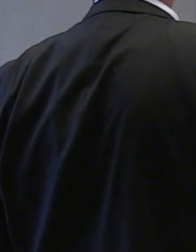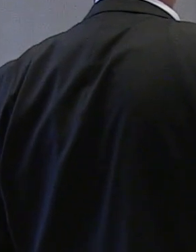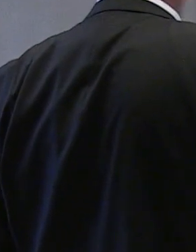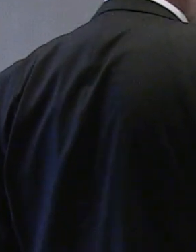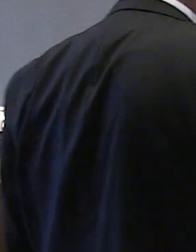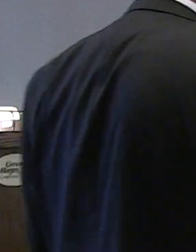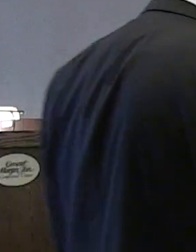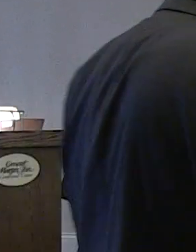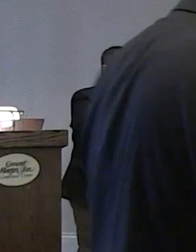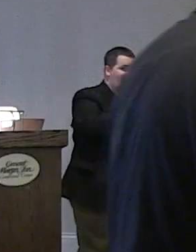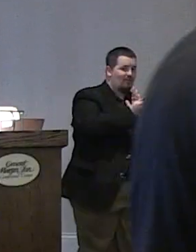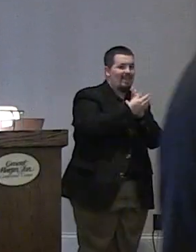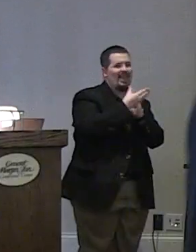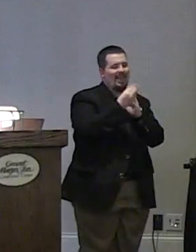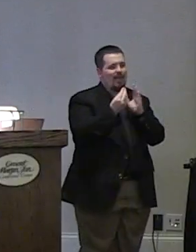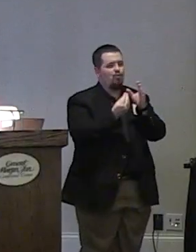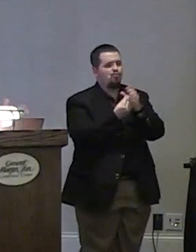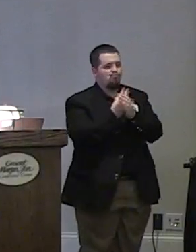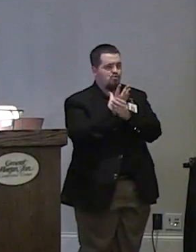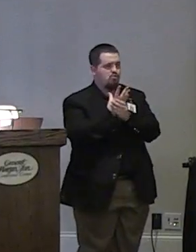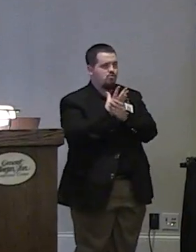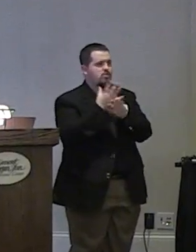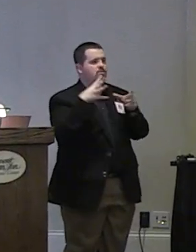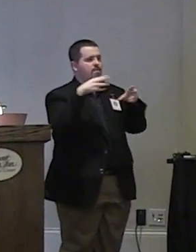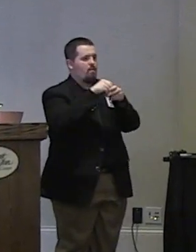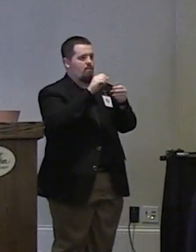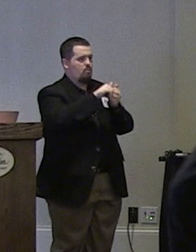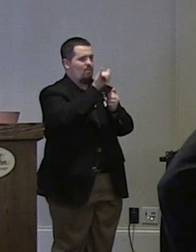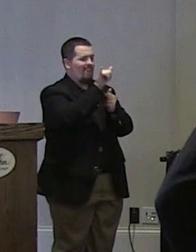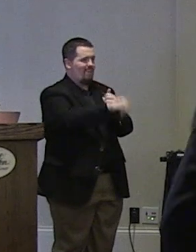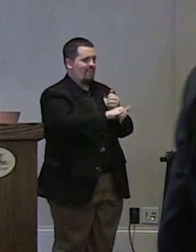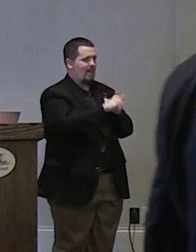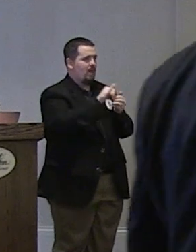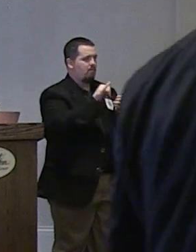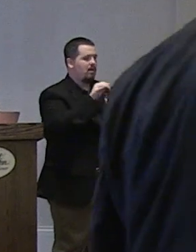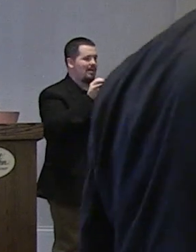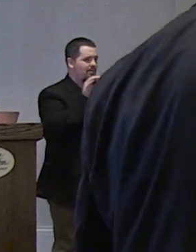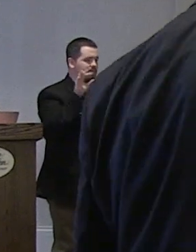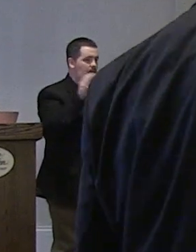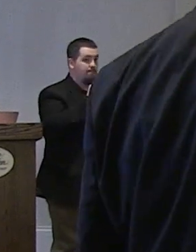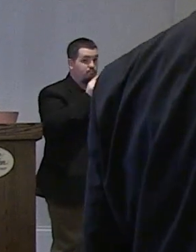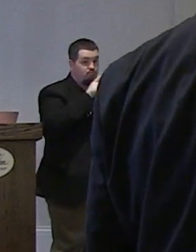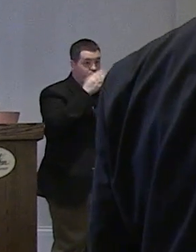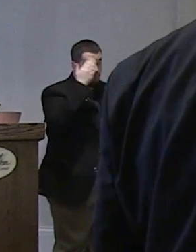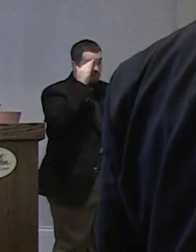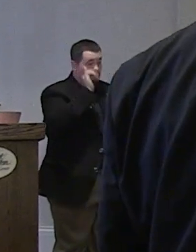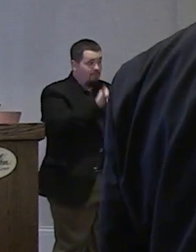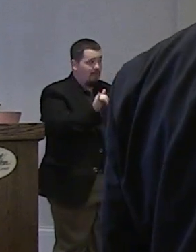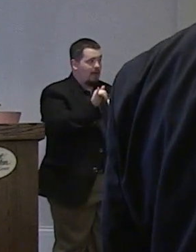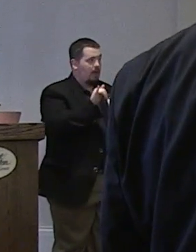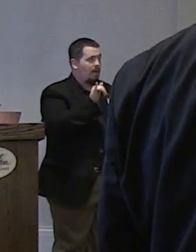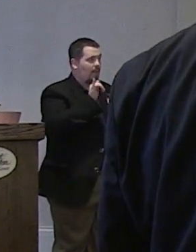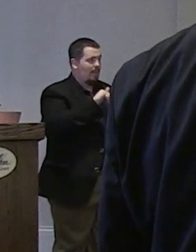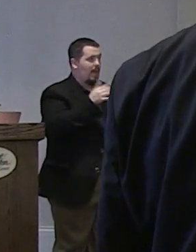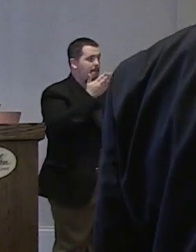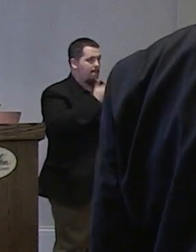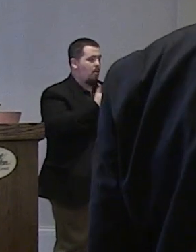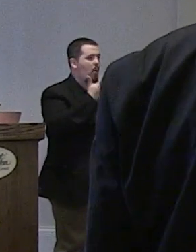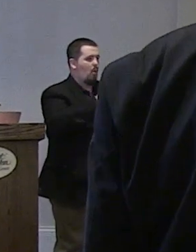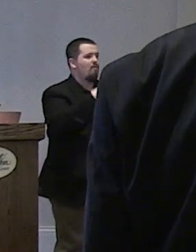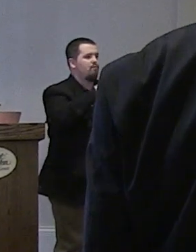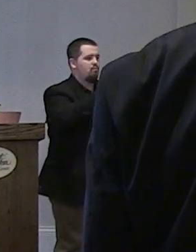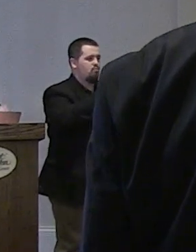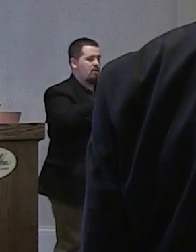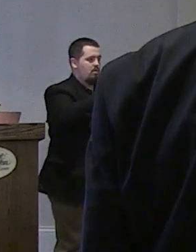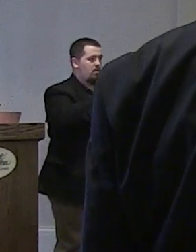proficiency and growth be some component of the calculation so i just want to assure you on that part uh that that component is in the